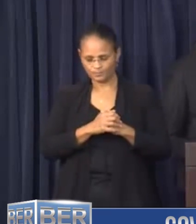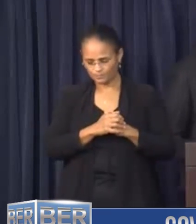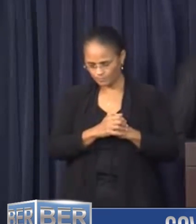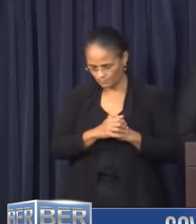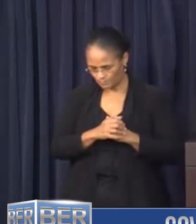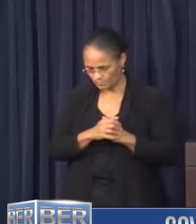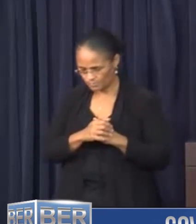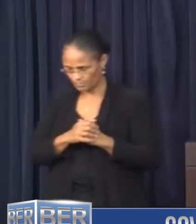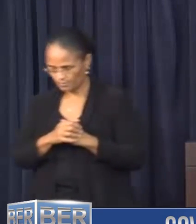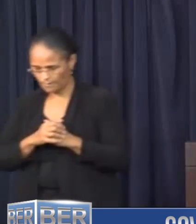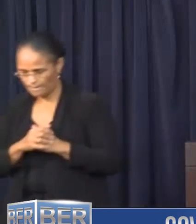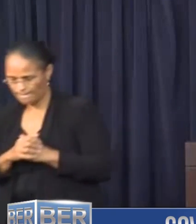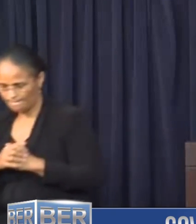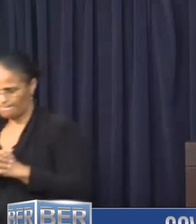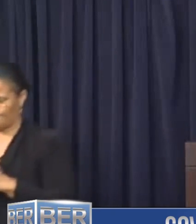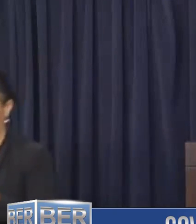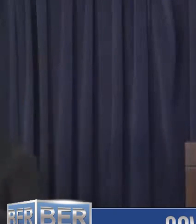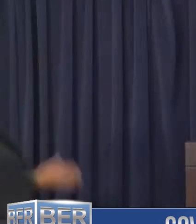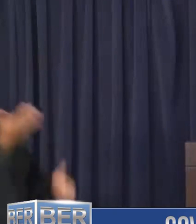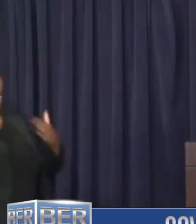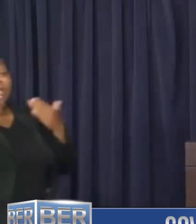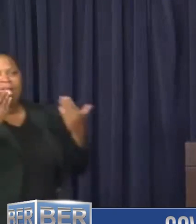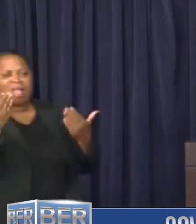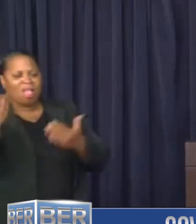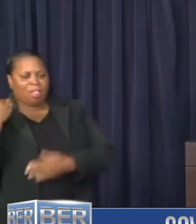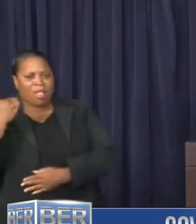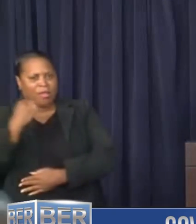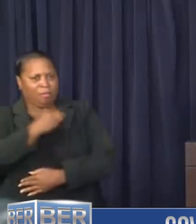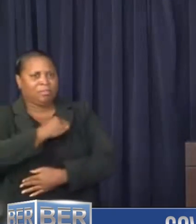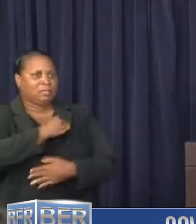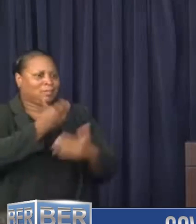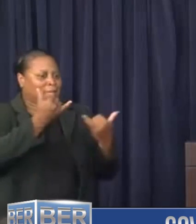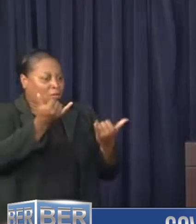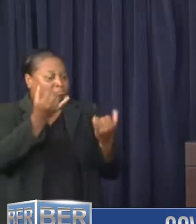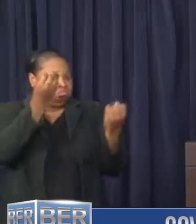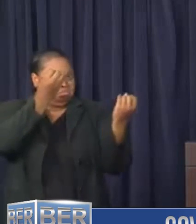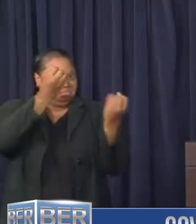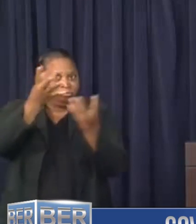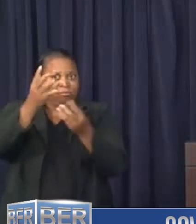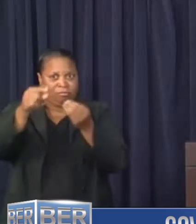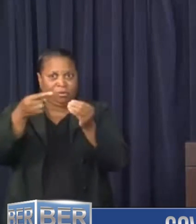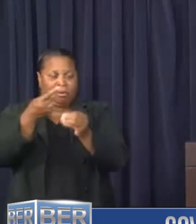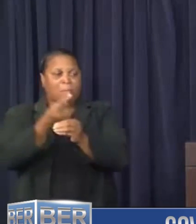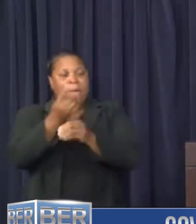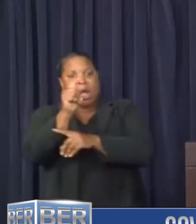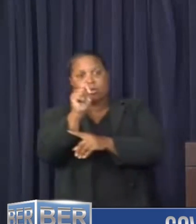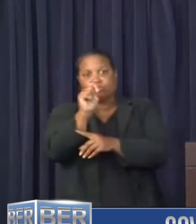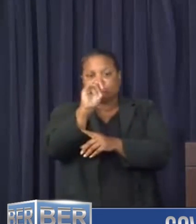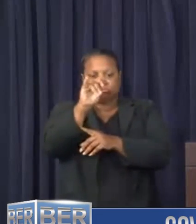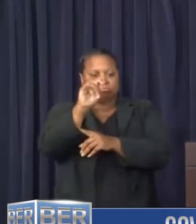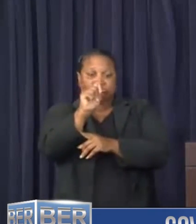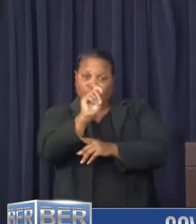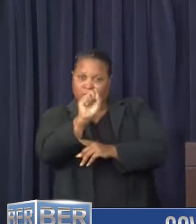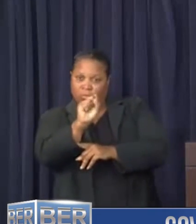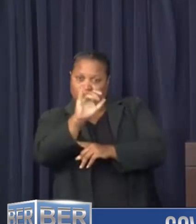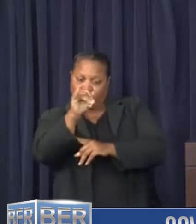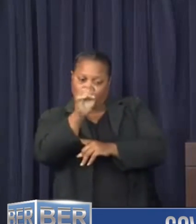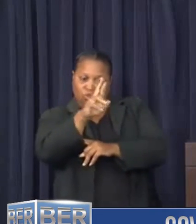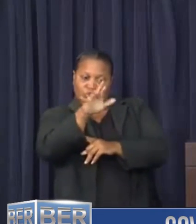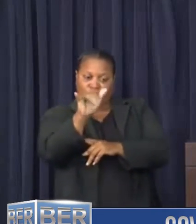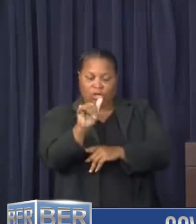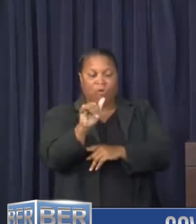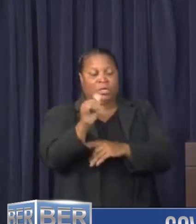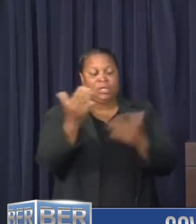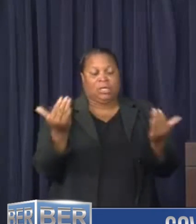Thank you, Minister. I'll give everybody an update now on Tropical Storm Jerry. So as we as we